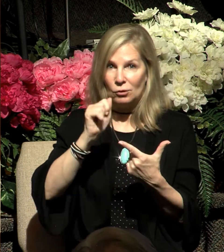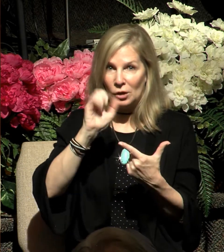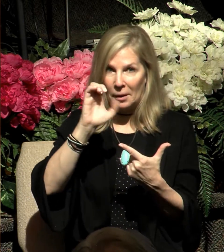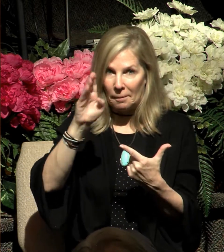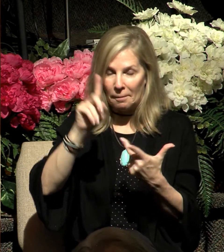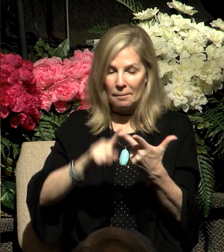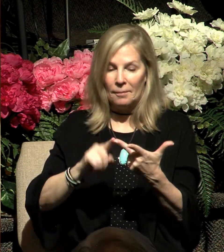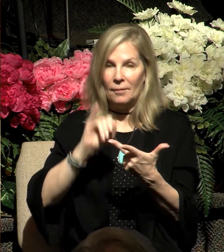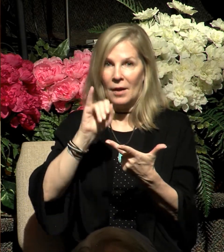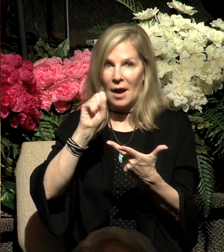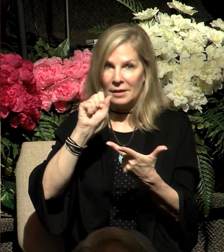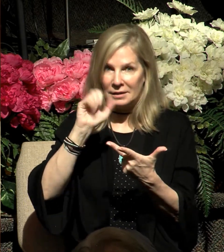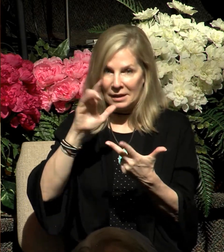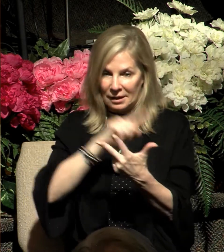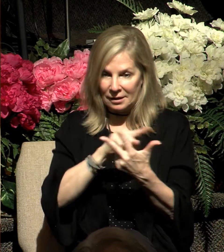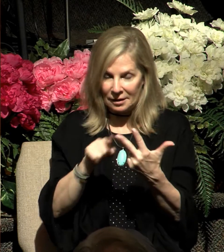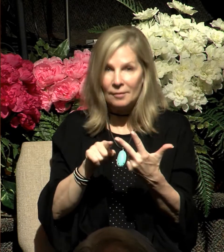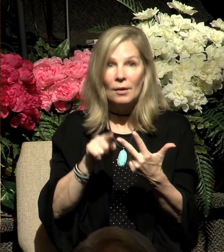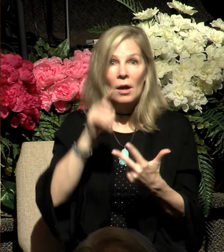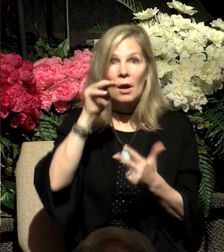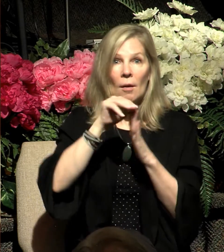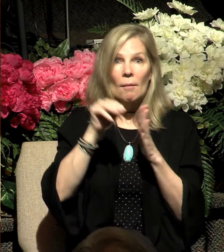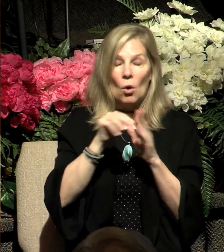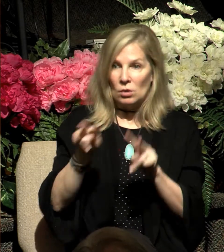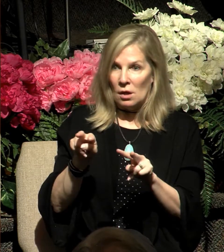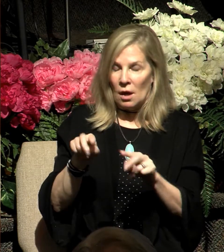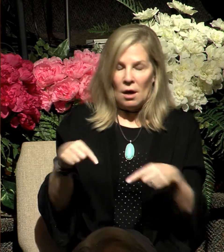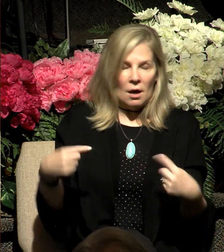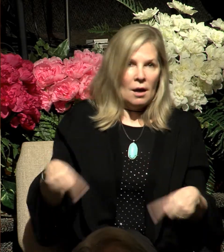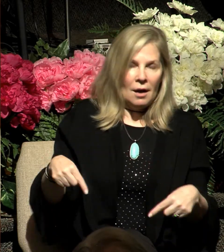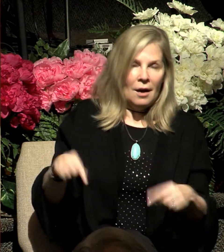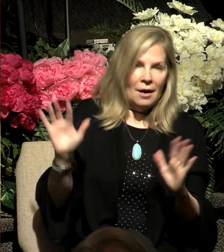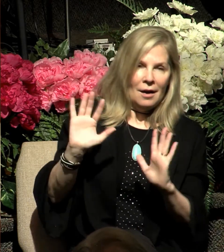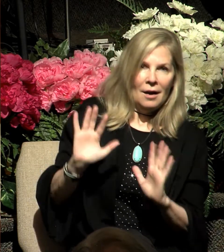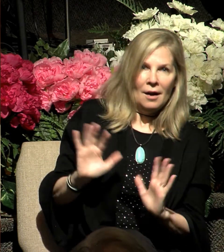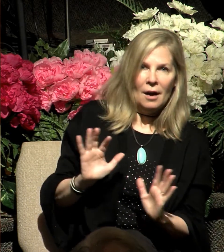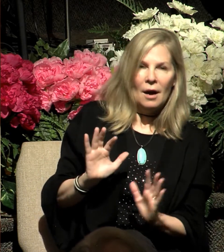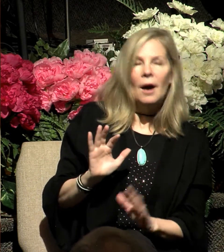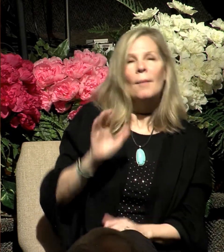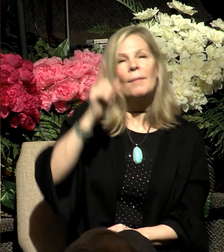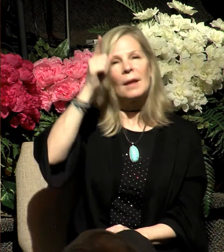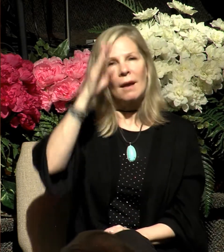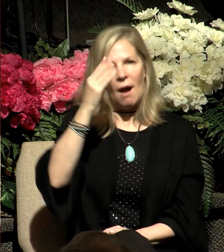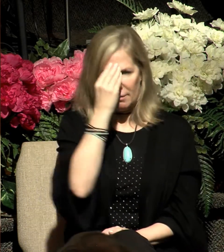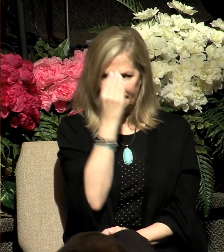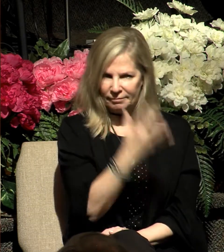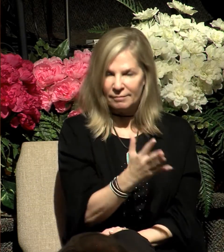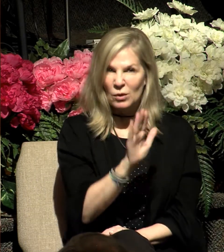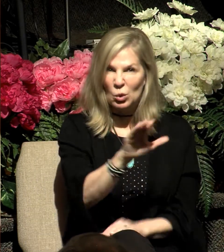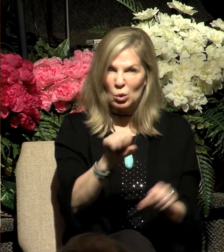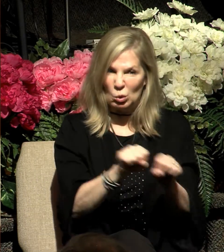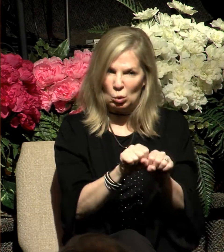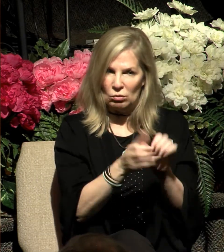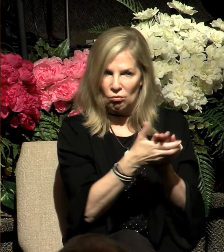to look. But the Lord said to him, take off the sandals from your feet. For the place on which you are standing is holy